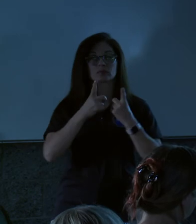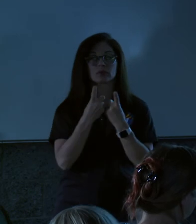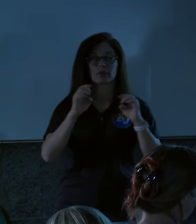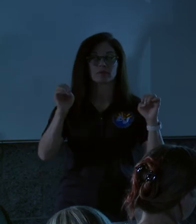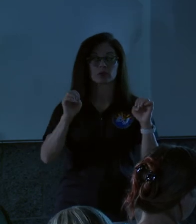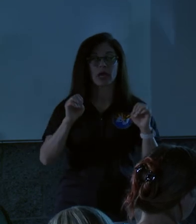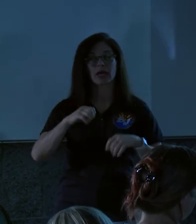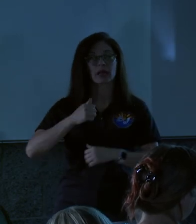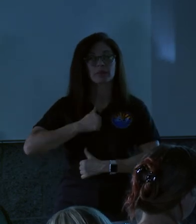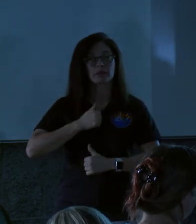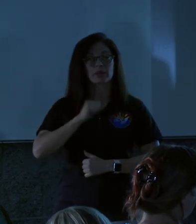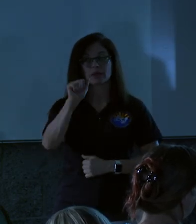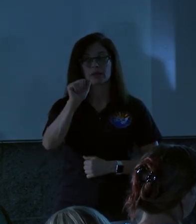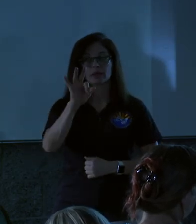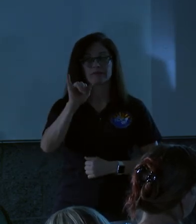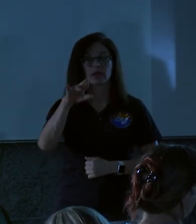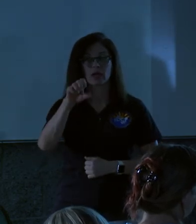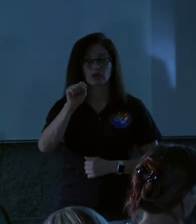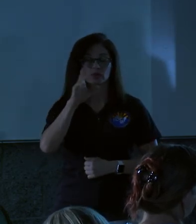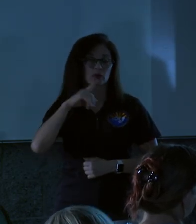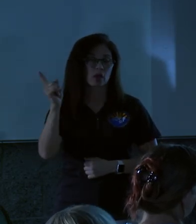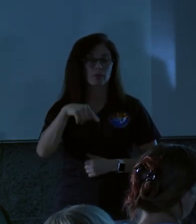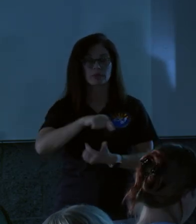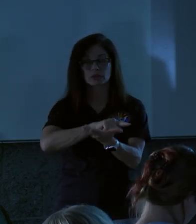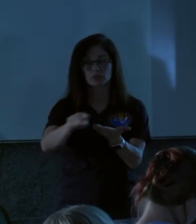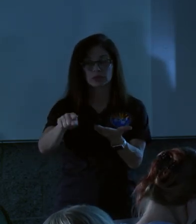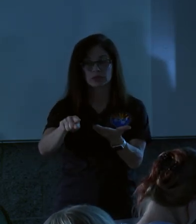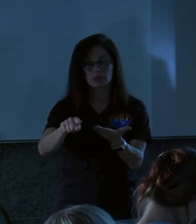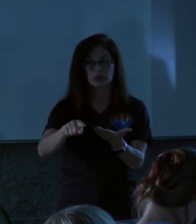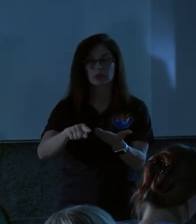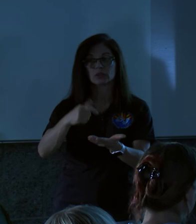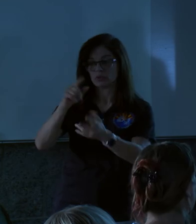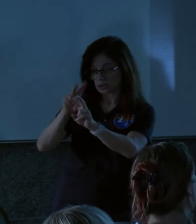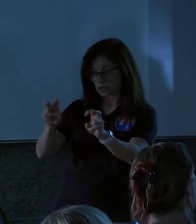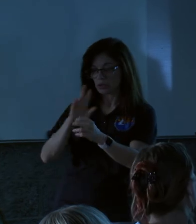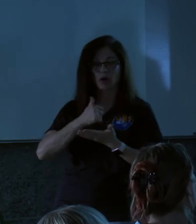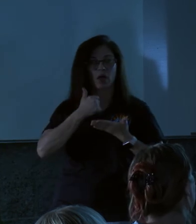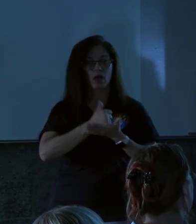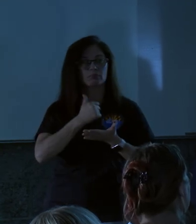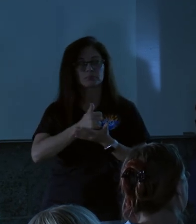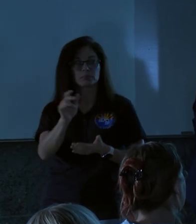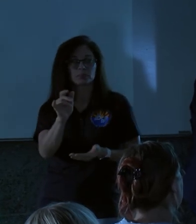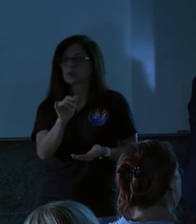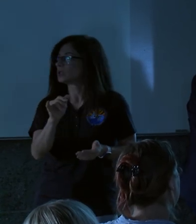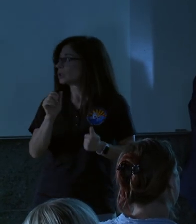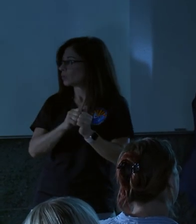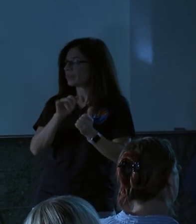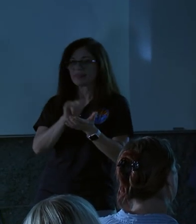and Military Affairs. They'll be out this week assessing it with us. And they'll help with that, you know, potential